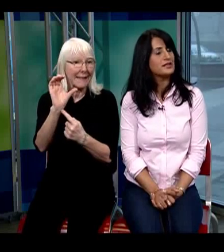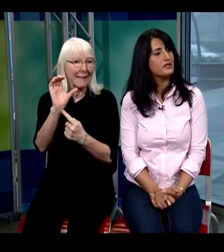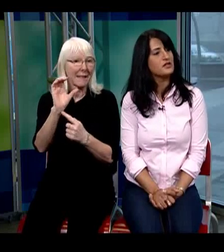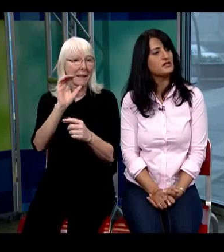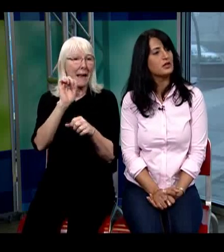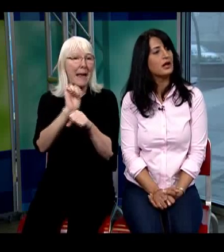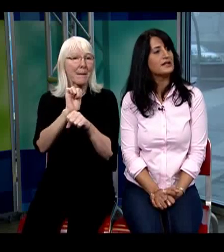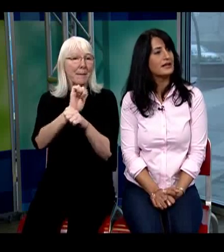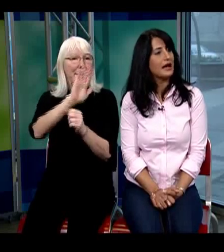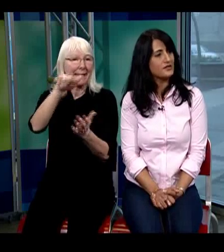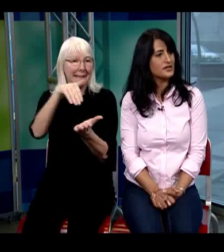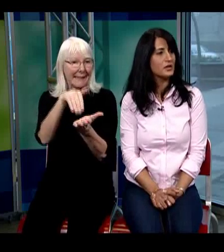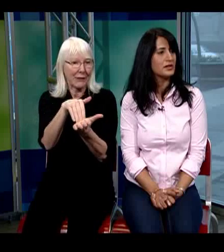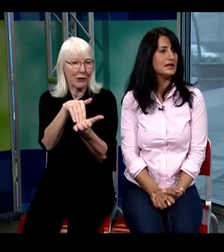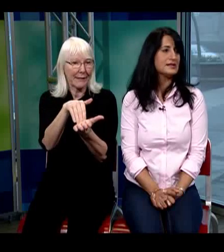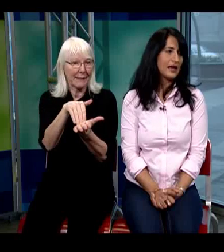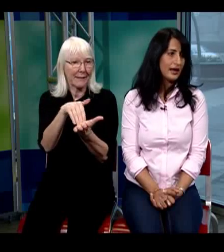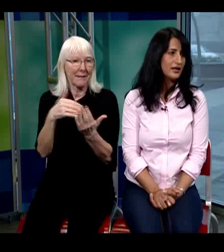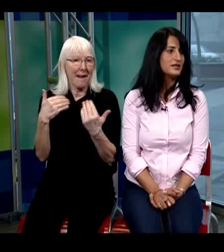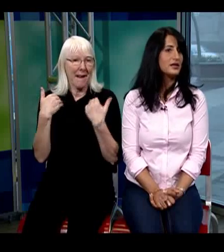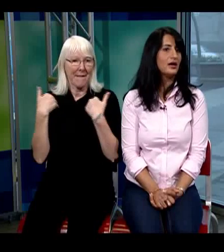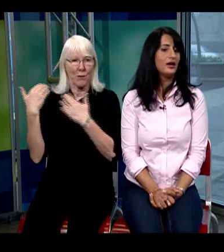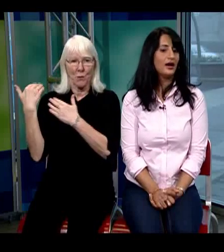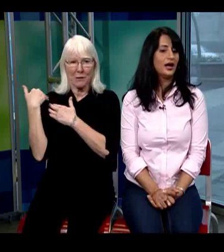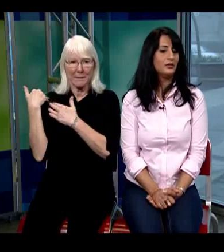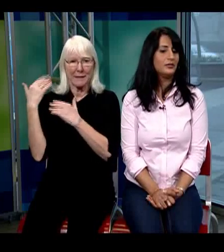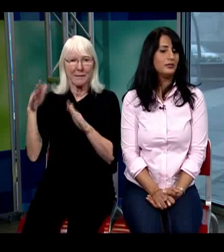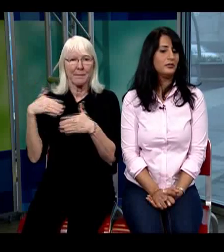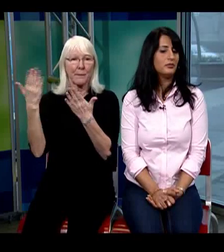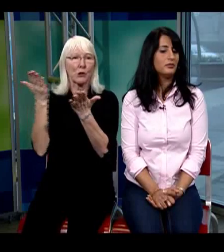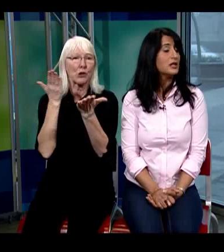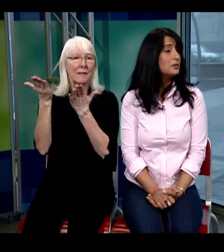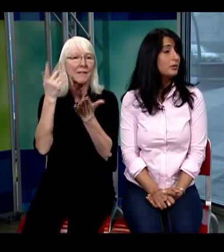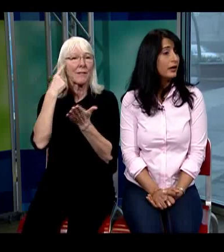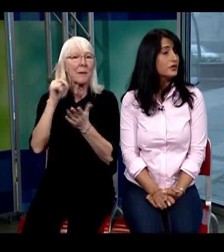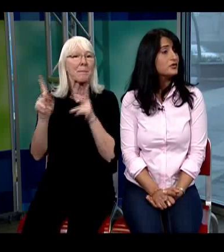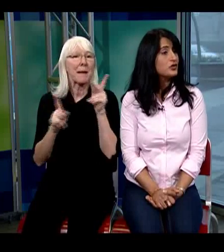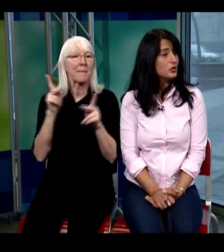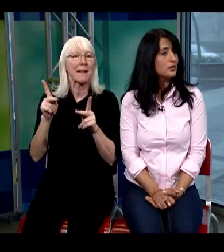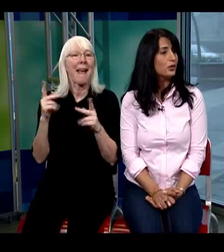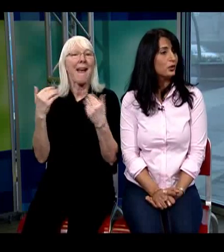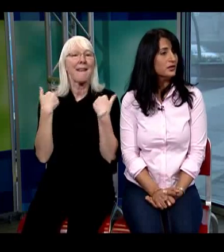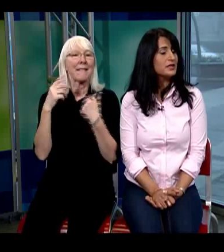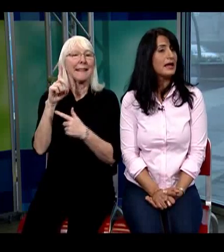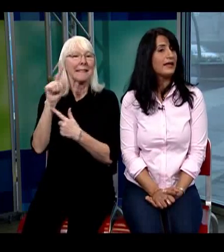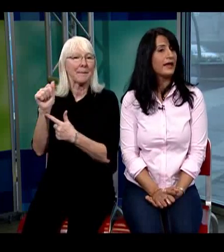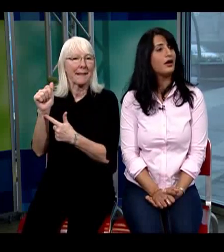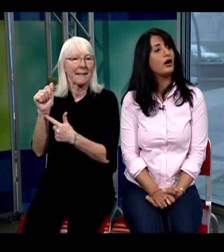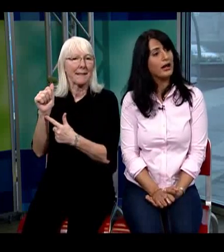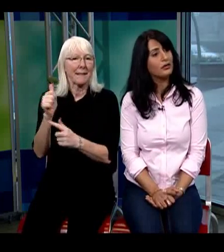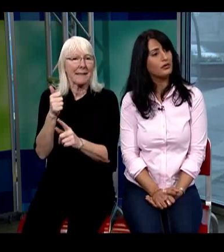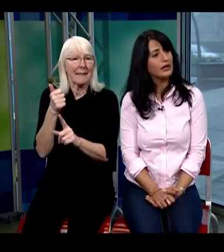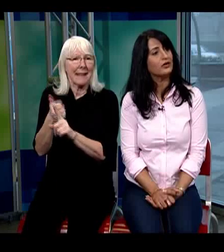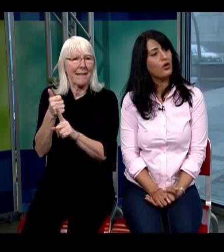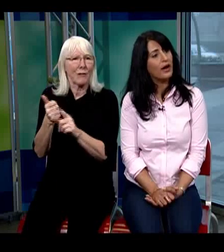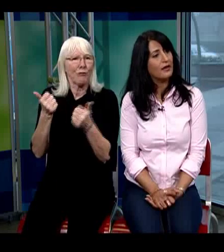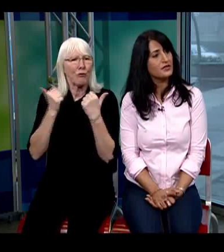services to clients that have disabilities and multiple barriers to employment that are health related or have a